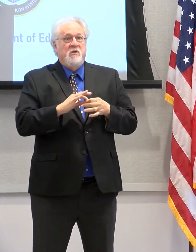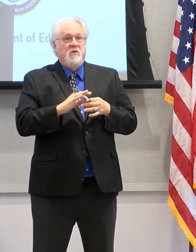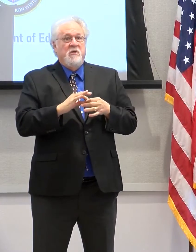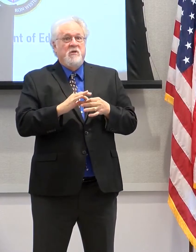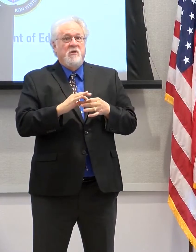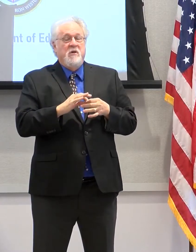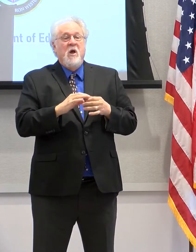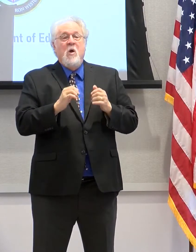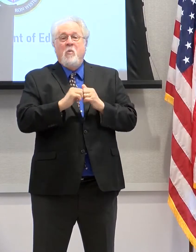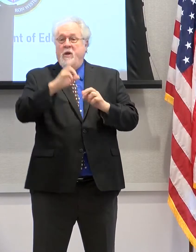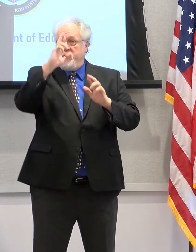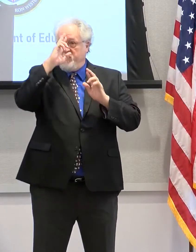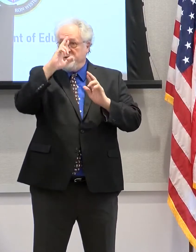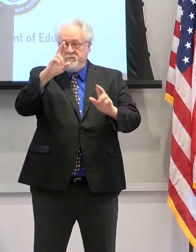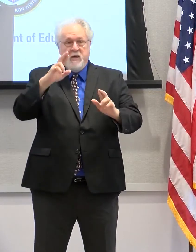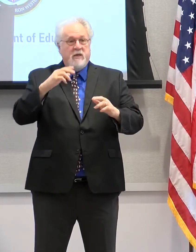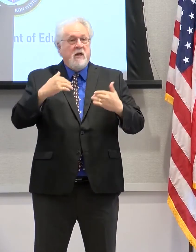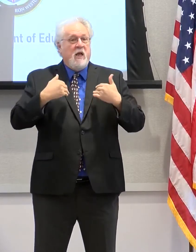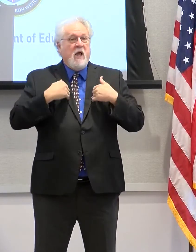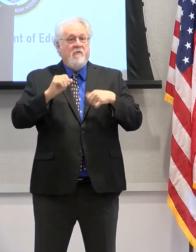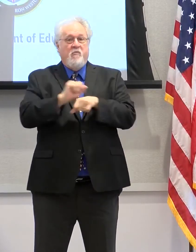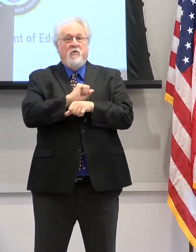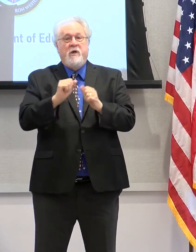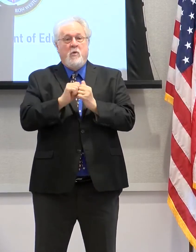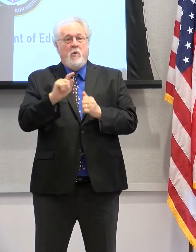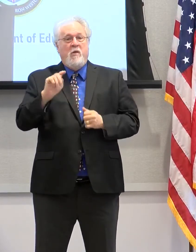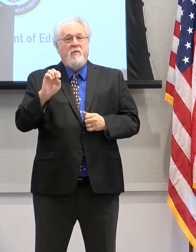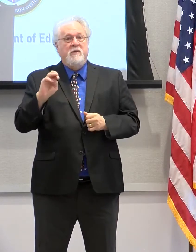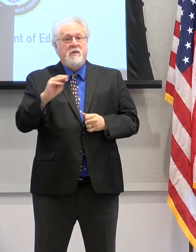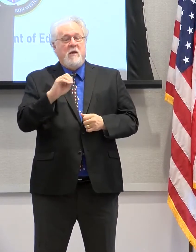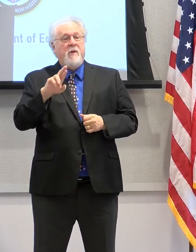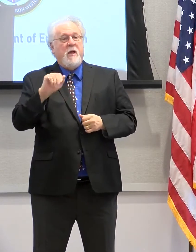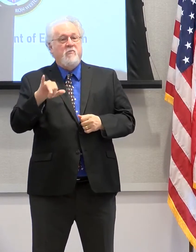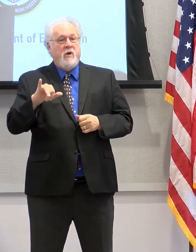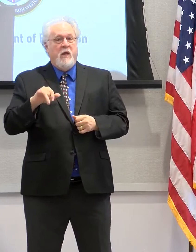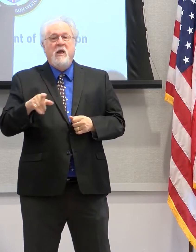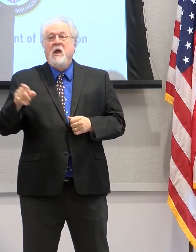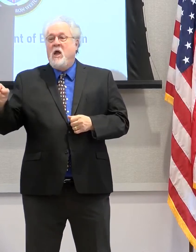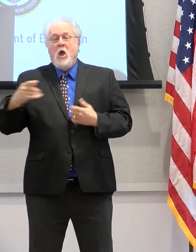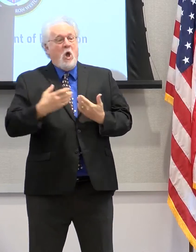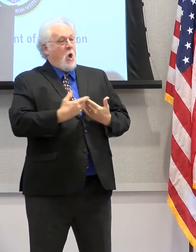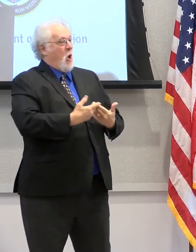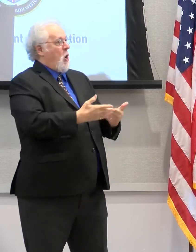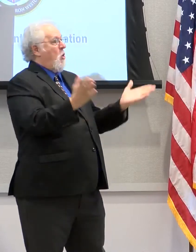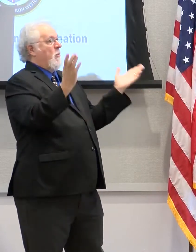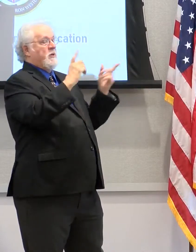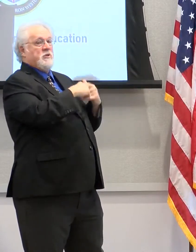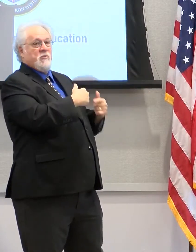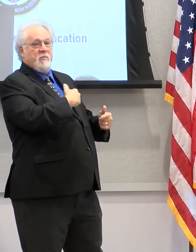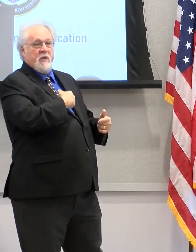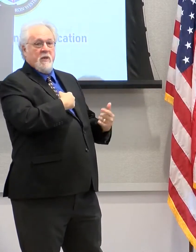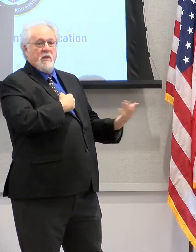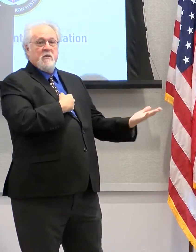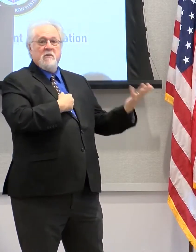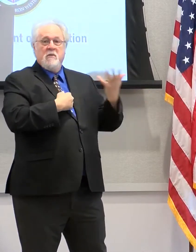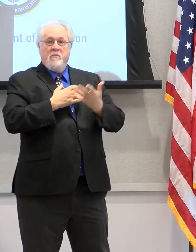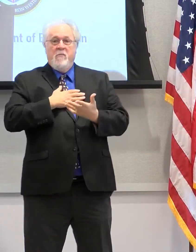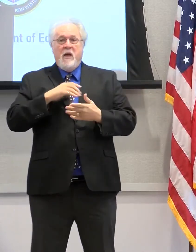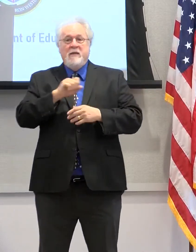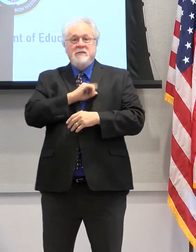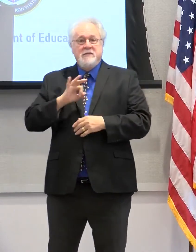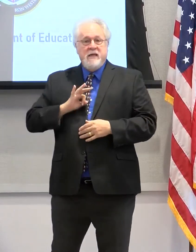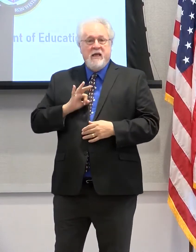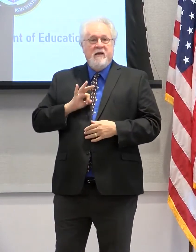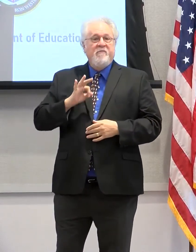and the decorum that I'm having working with Tom and Ray. These gentlemen opened that door to me, my staff, my